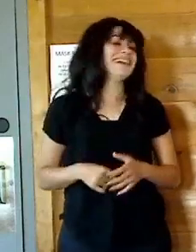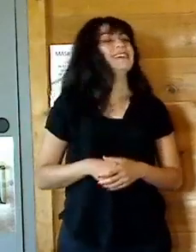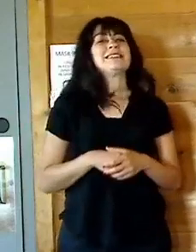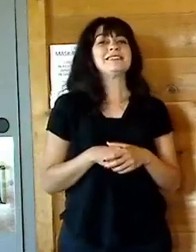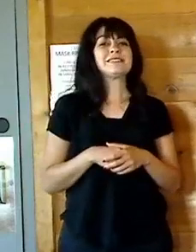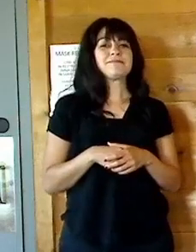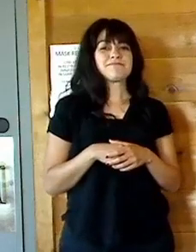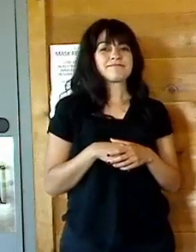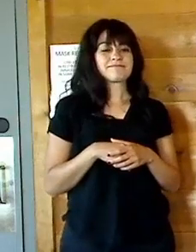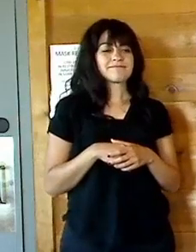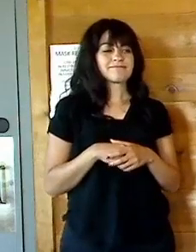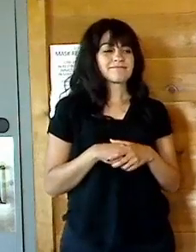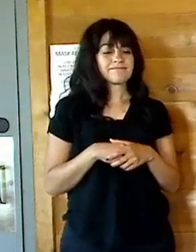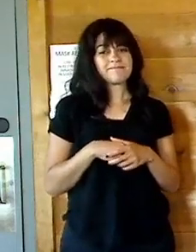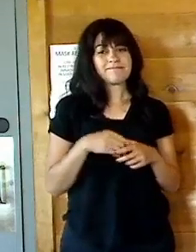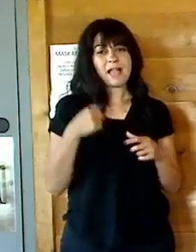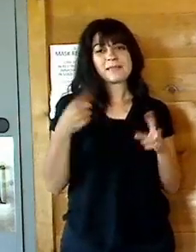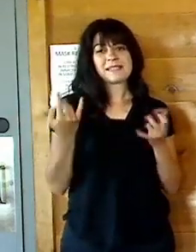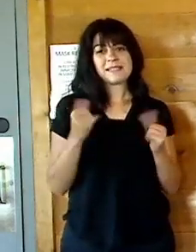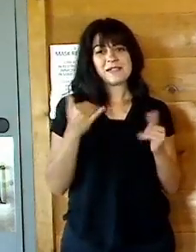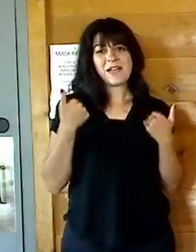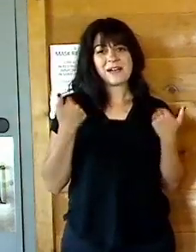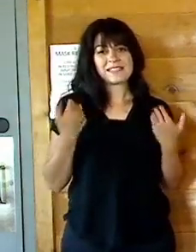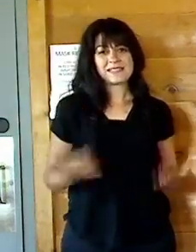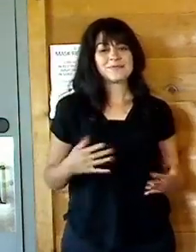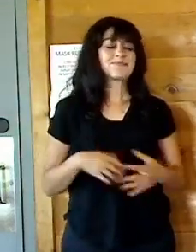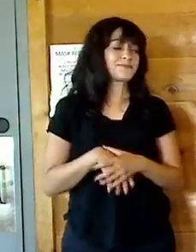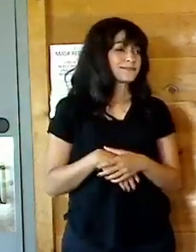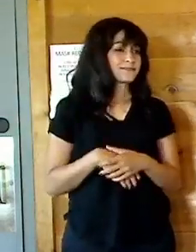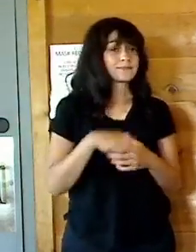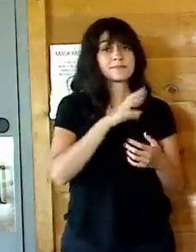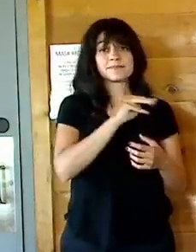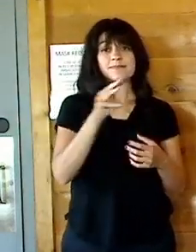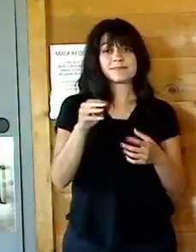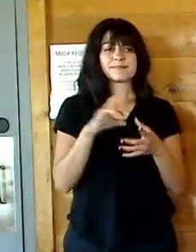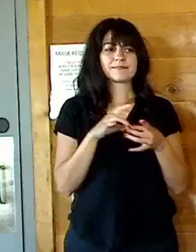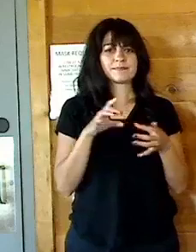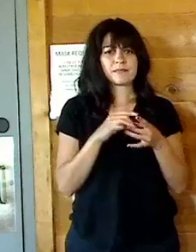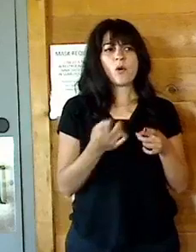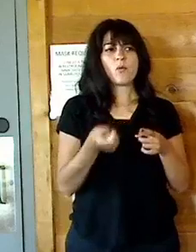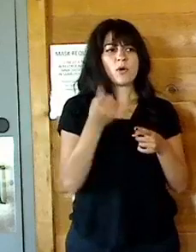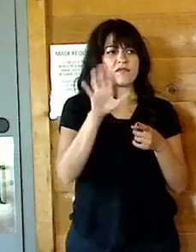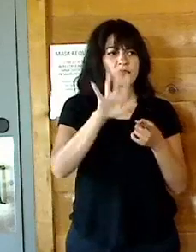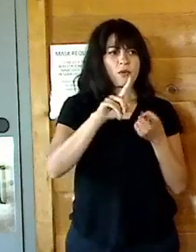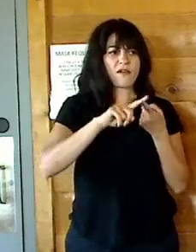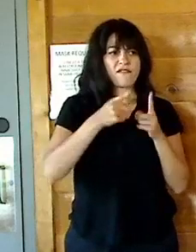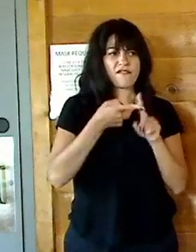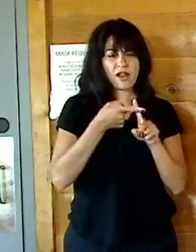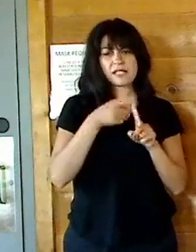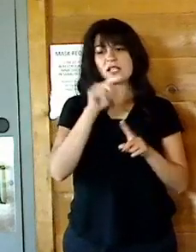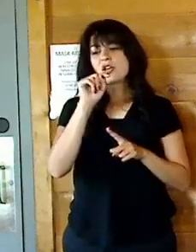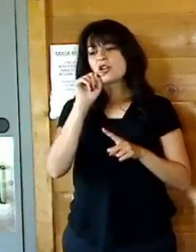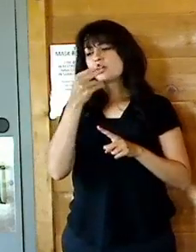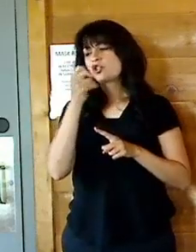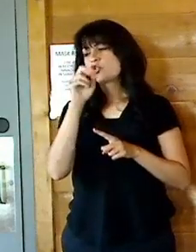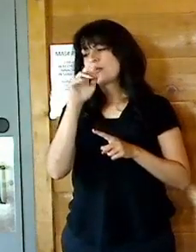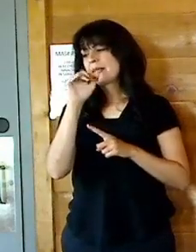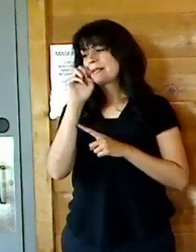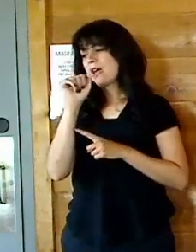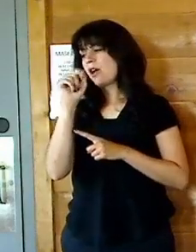But yes, yes, I am. Joe, one of your friends, Teresa Braschetti,